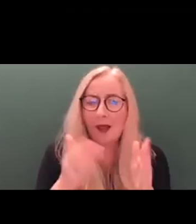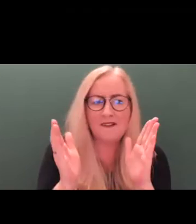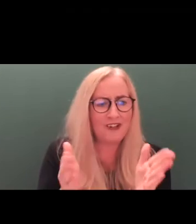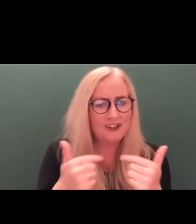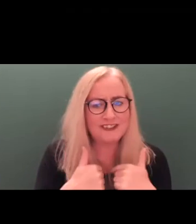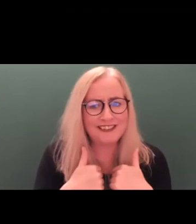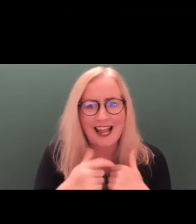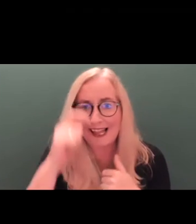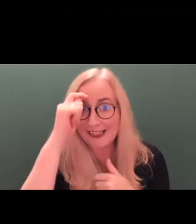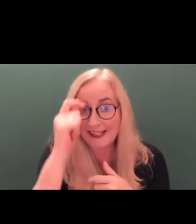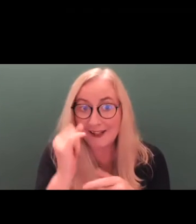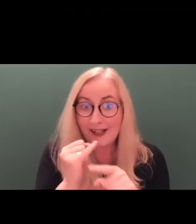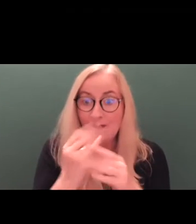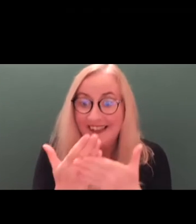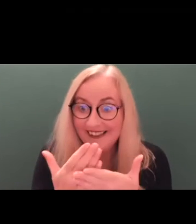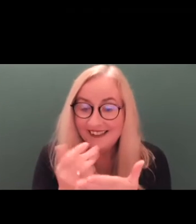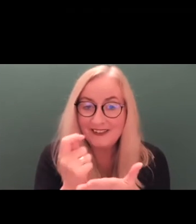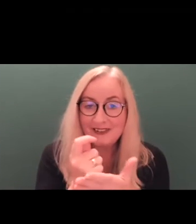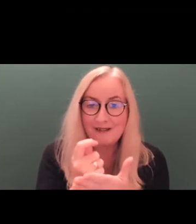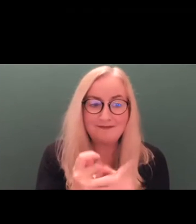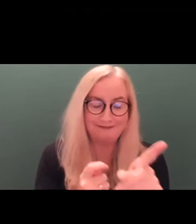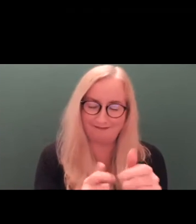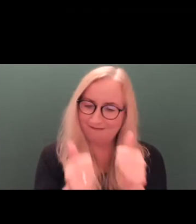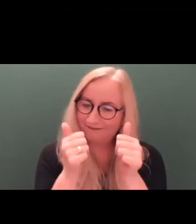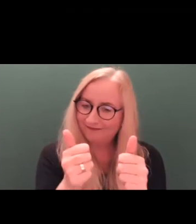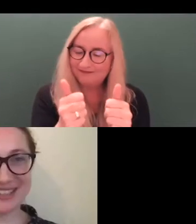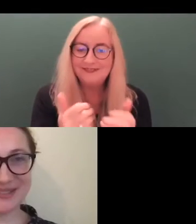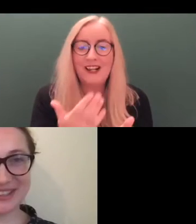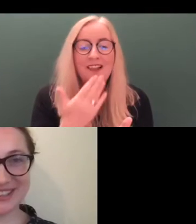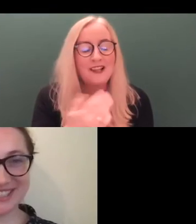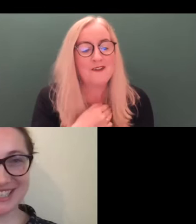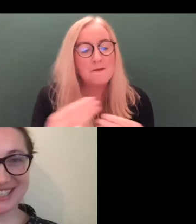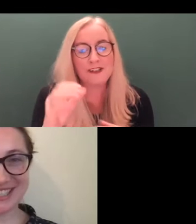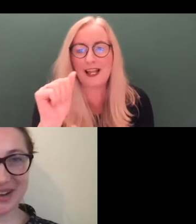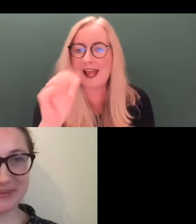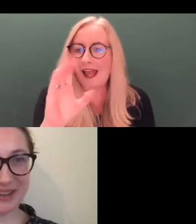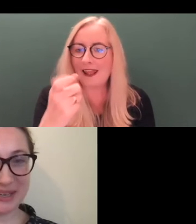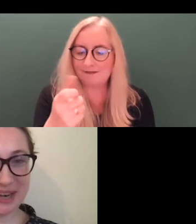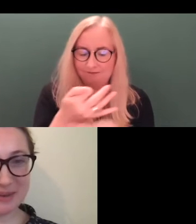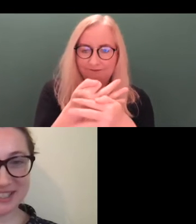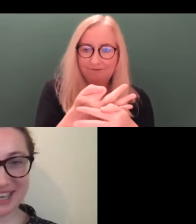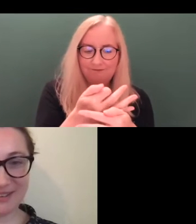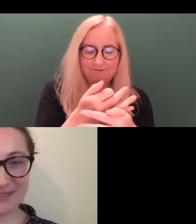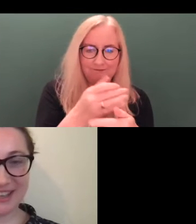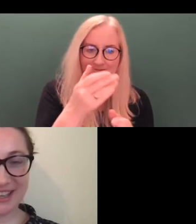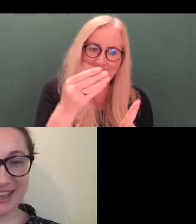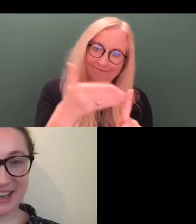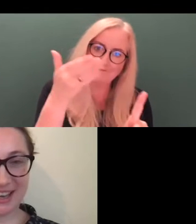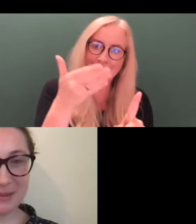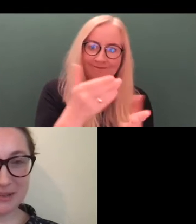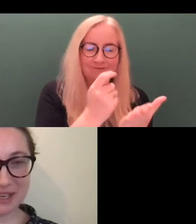I'm within time. You are very well within time. Thank you very much, Alex, for sticking to time. That would enable us to have